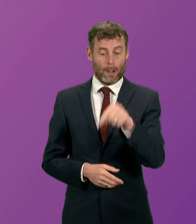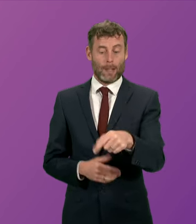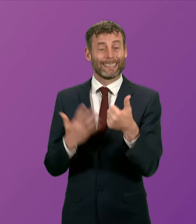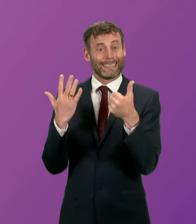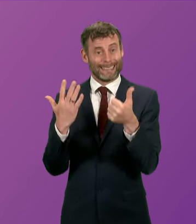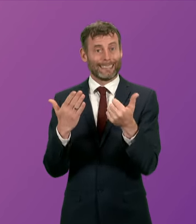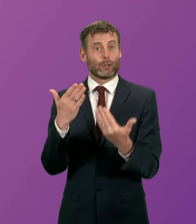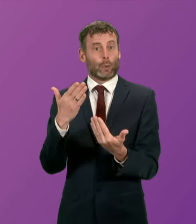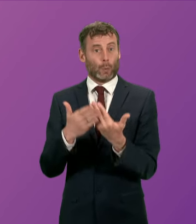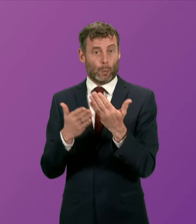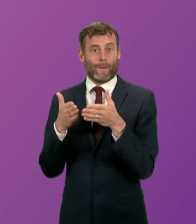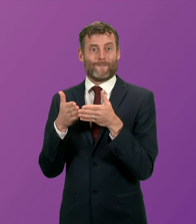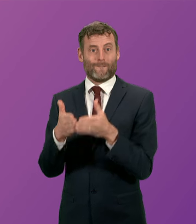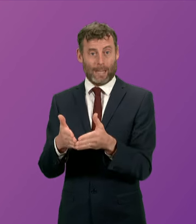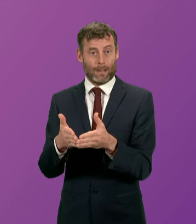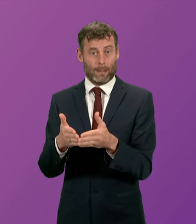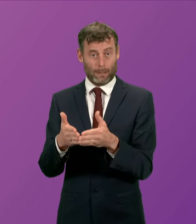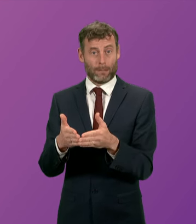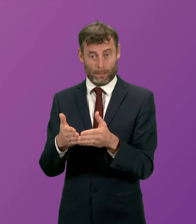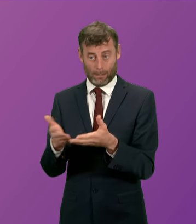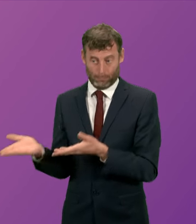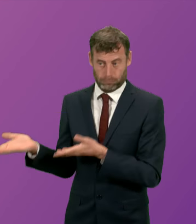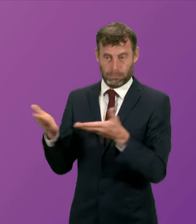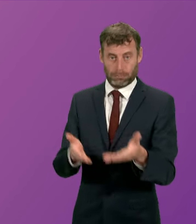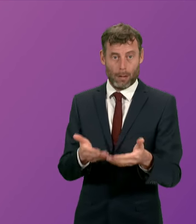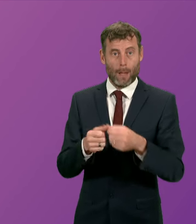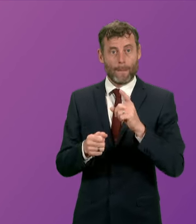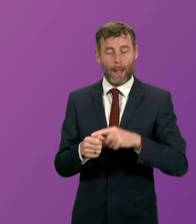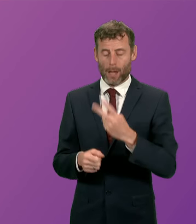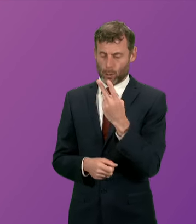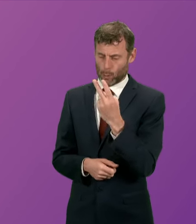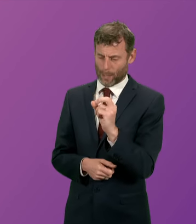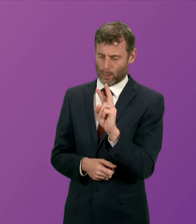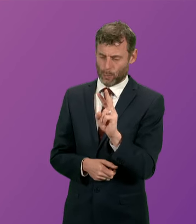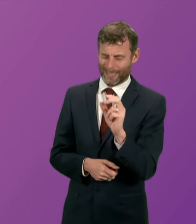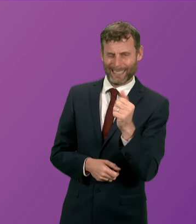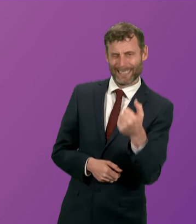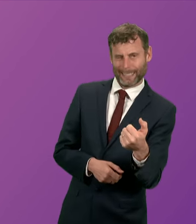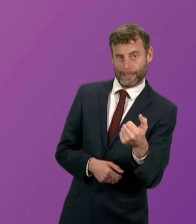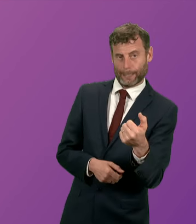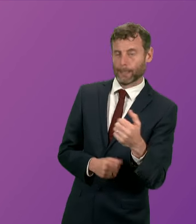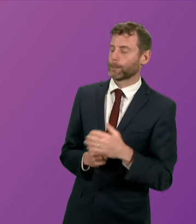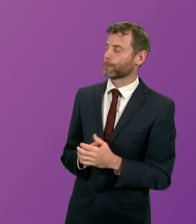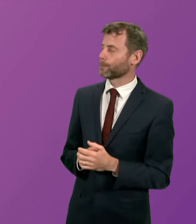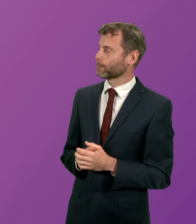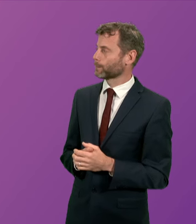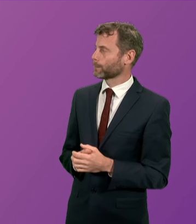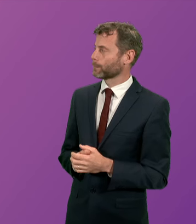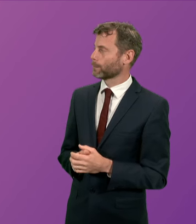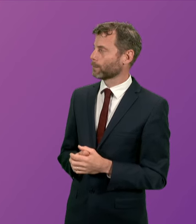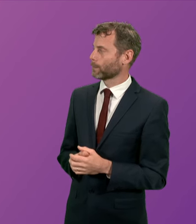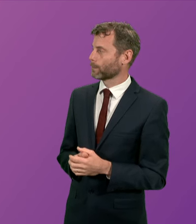substantial new vessels in the ferry fleet by 2026 and